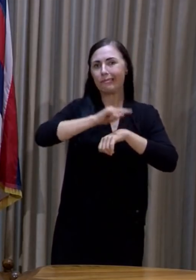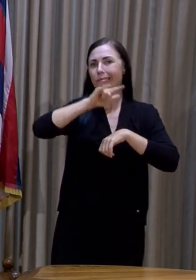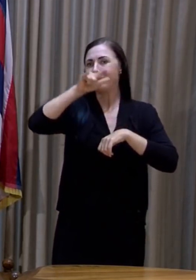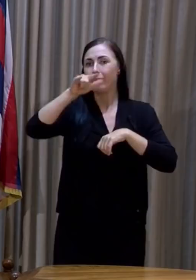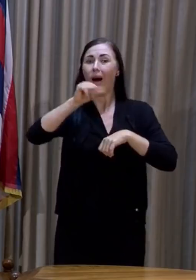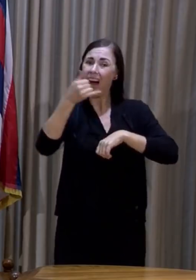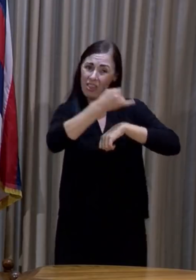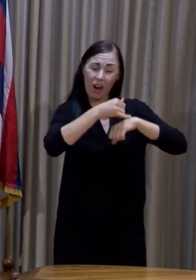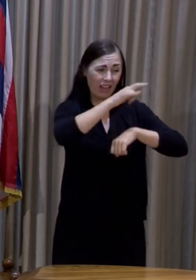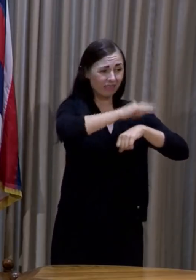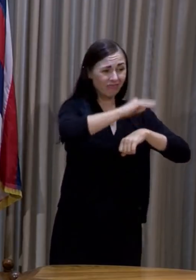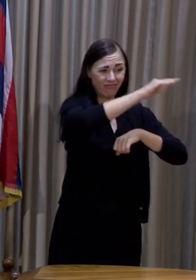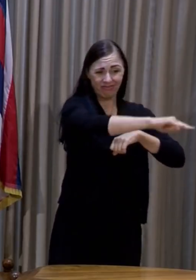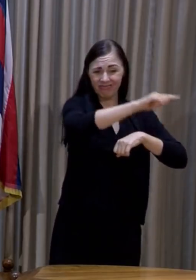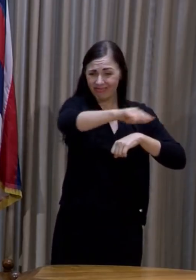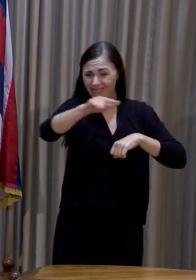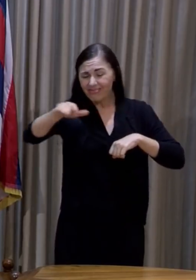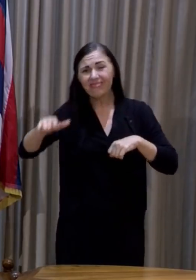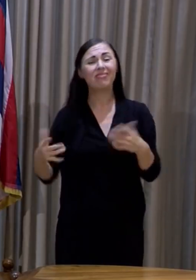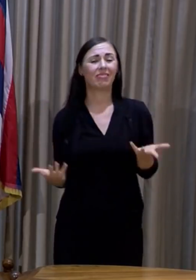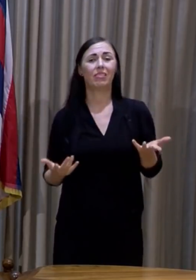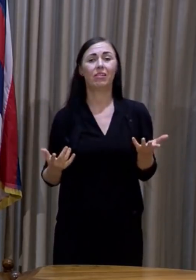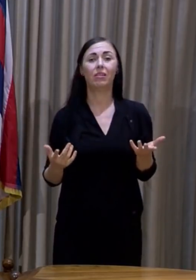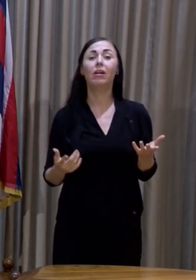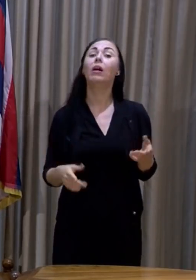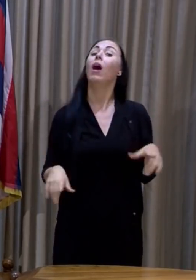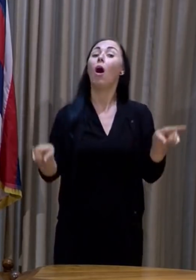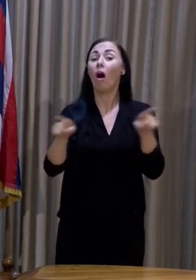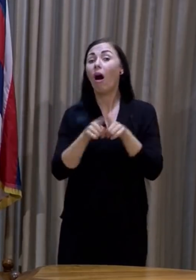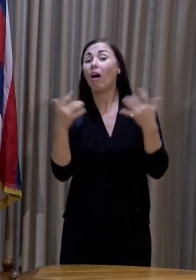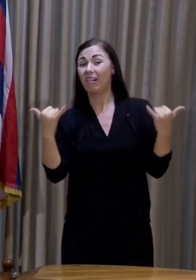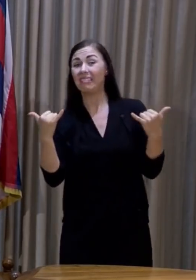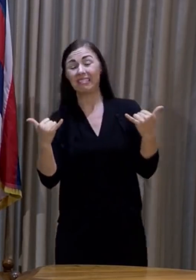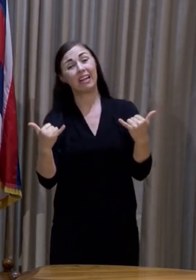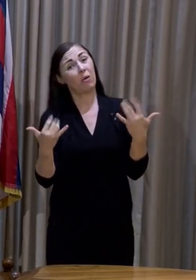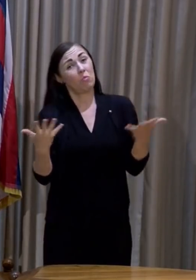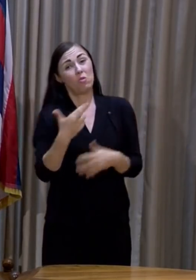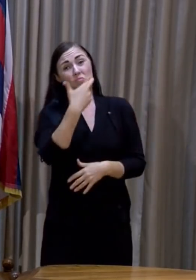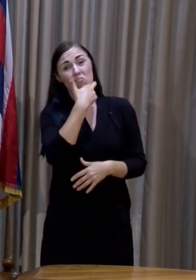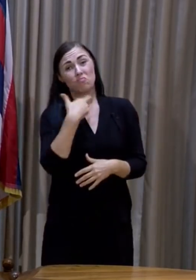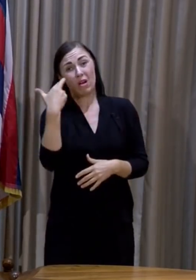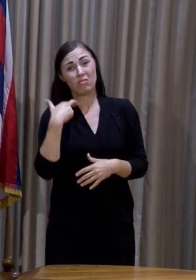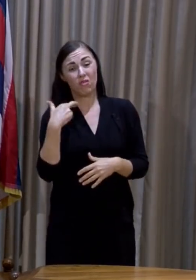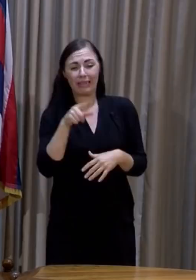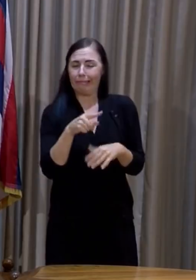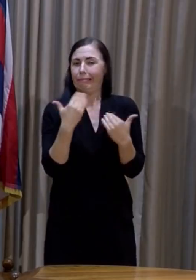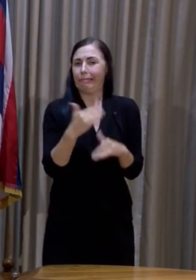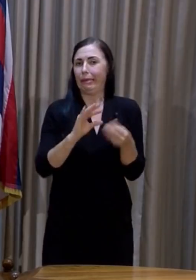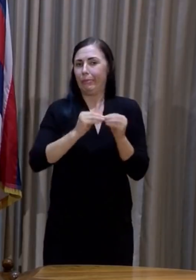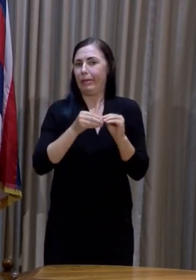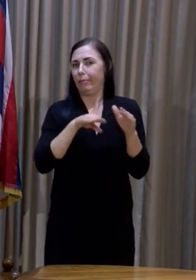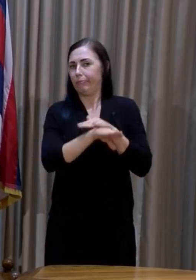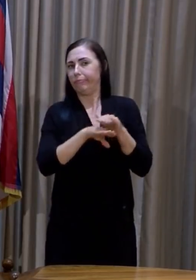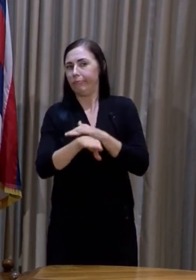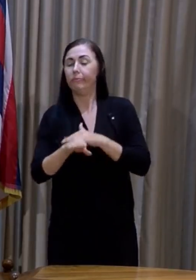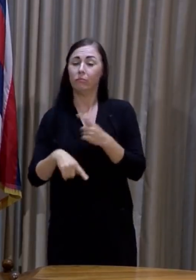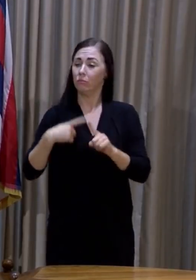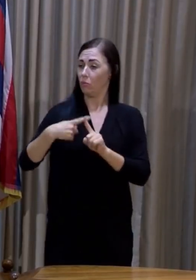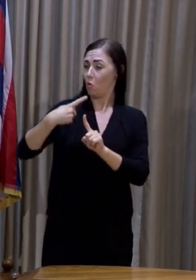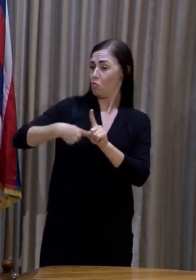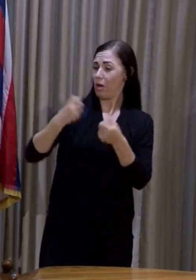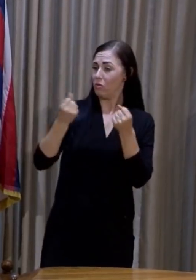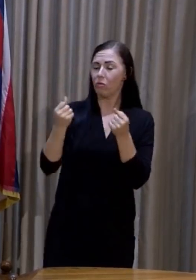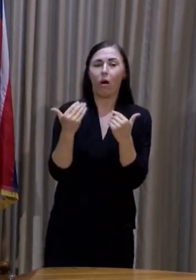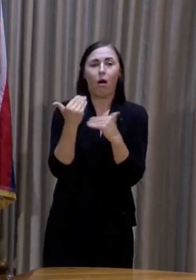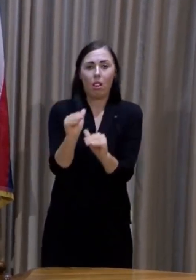the islands. Restaurant capacity has been restricted. There is limited access to rental cars.